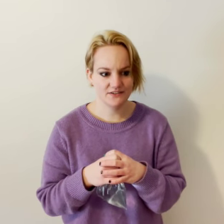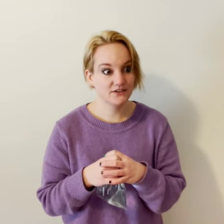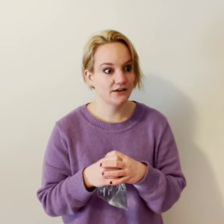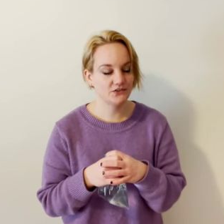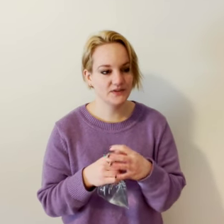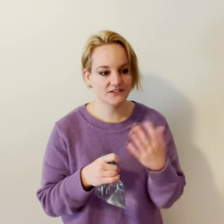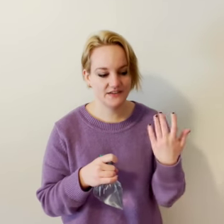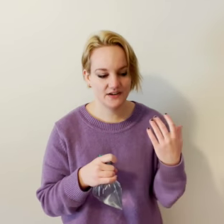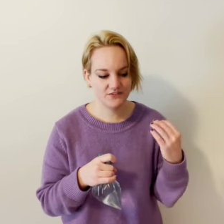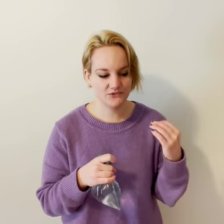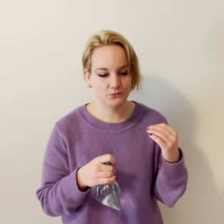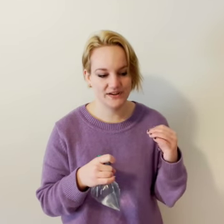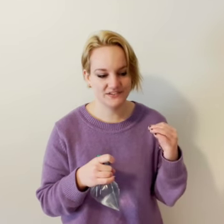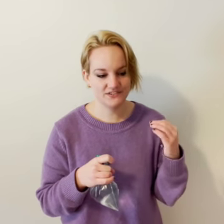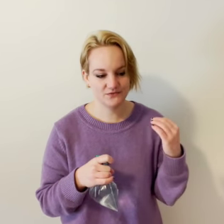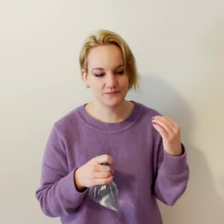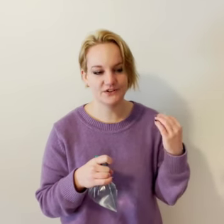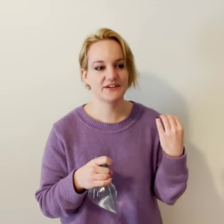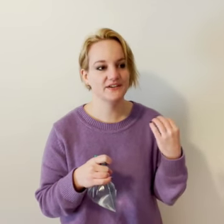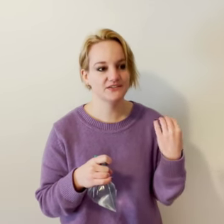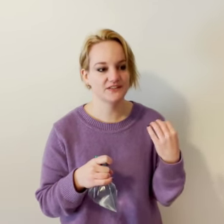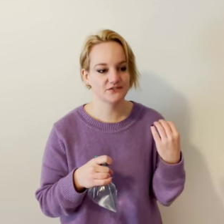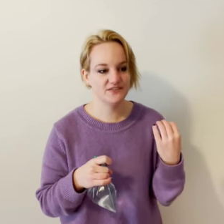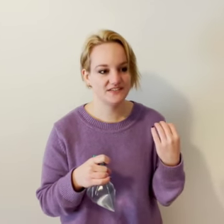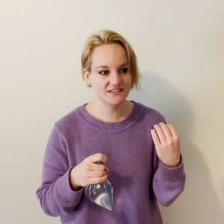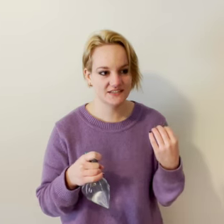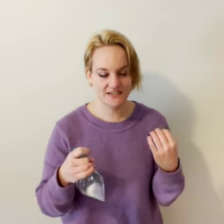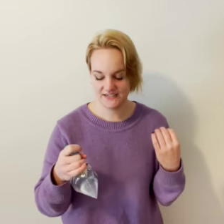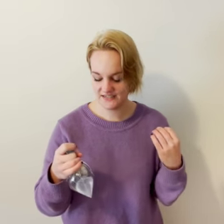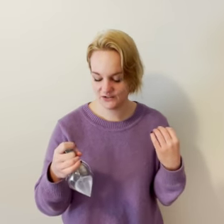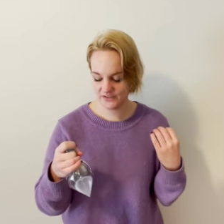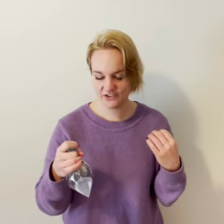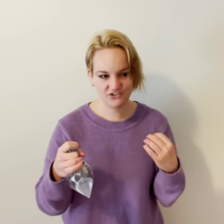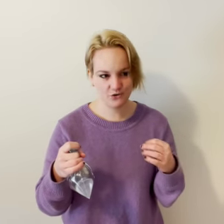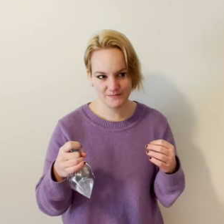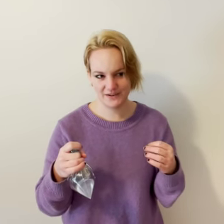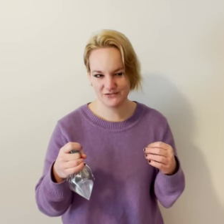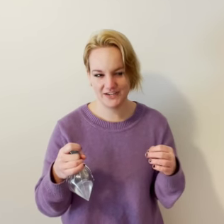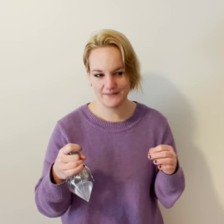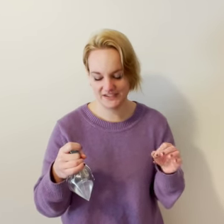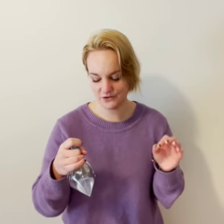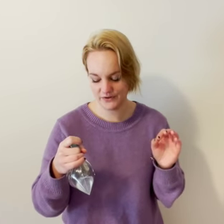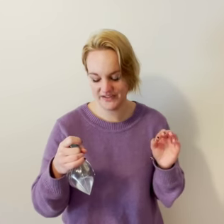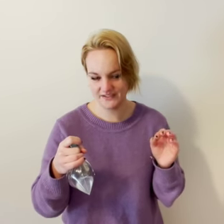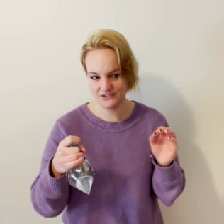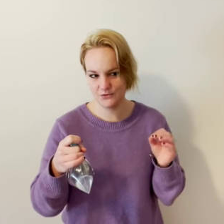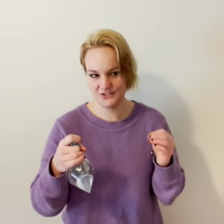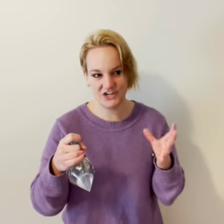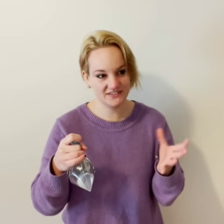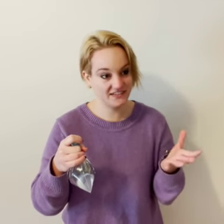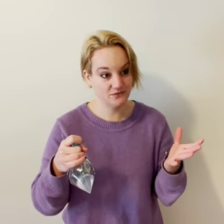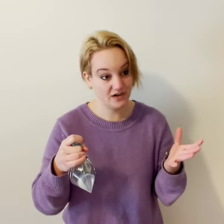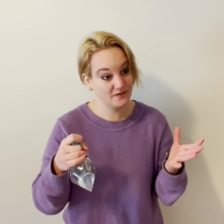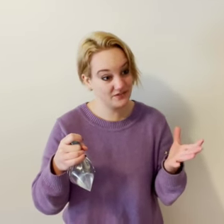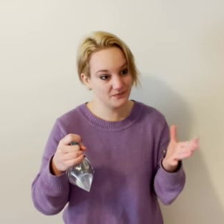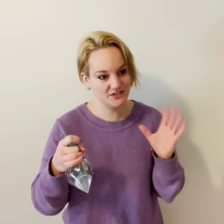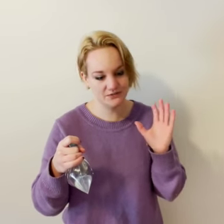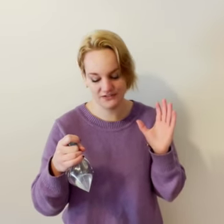found out it's because they have this waste from their gills and their feces that in a really short amount of time they can create a super toxic environment for themselves and